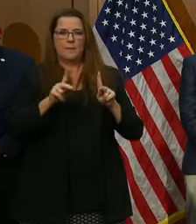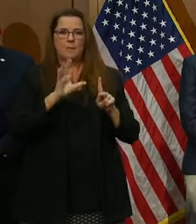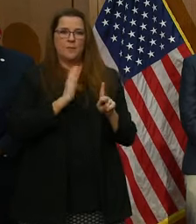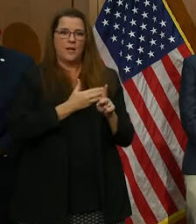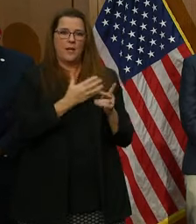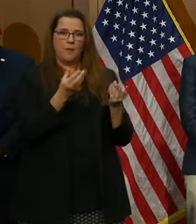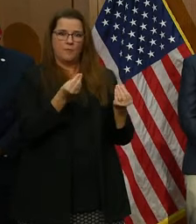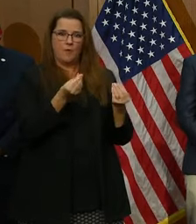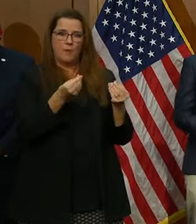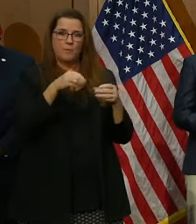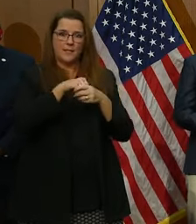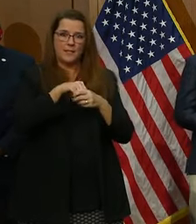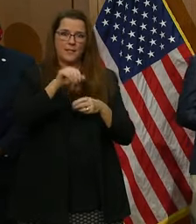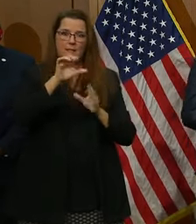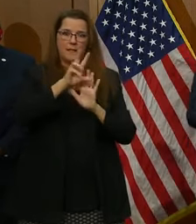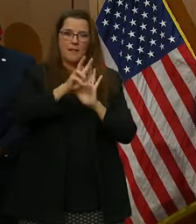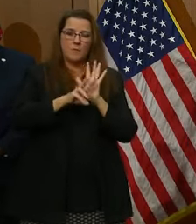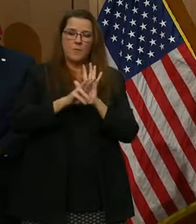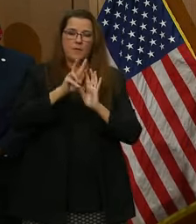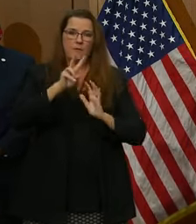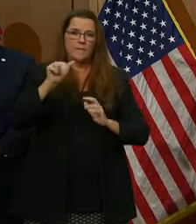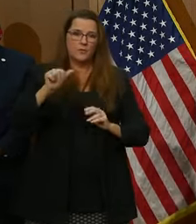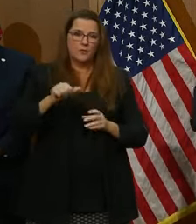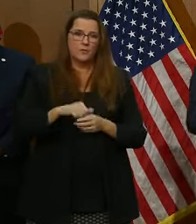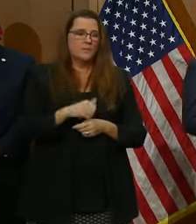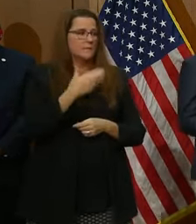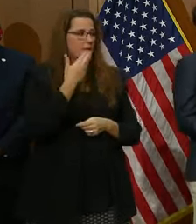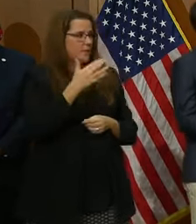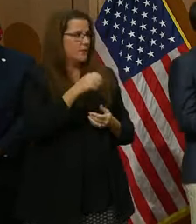Commonwealth of Virginia. Thank you. Thank you, Secretary.